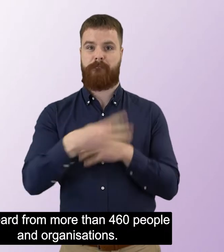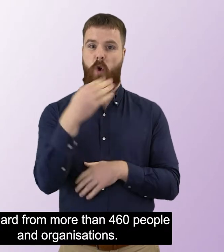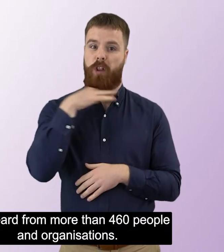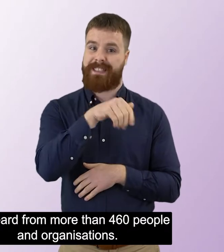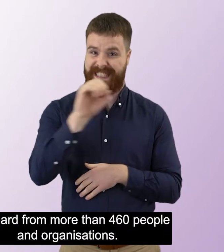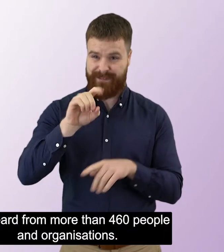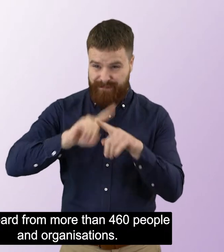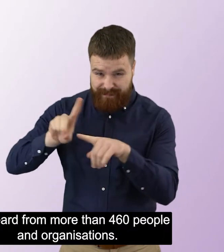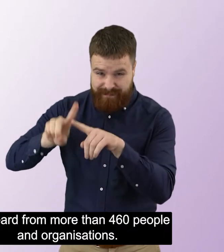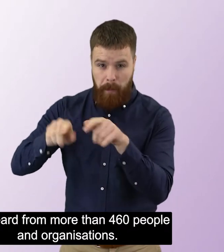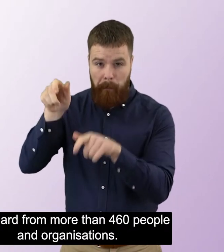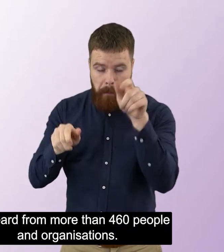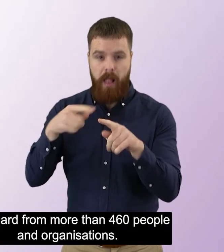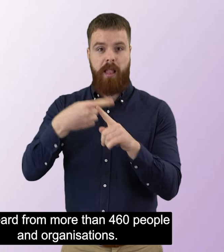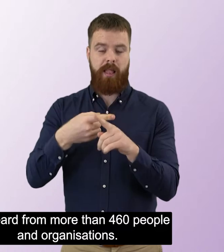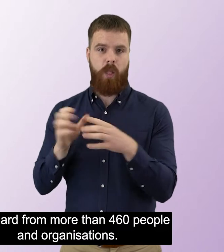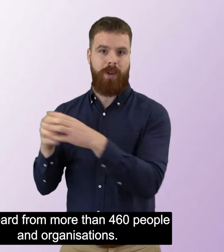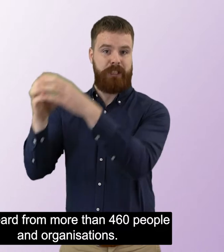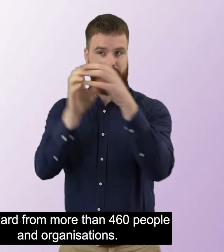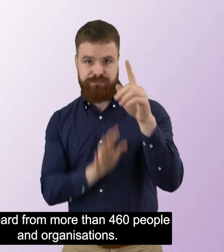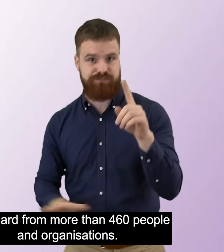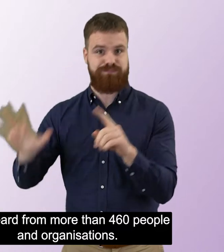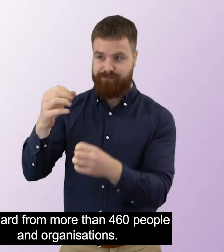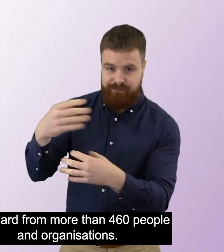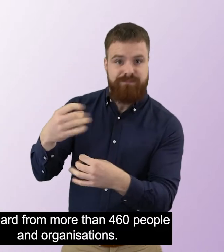We heard from more than 460 people and organisations.